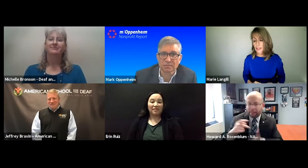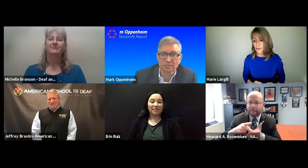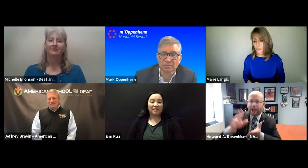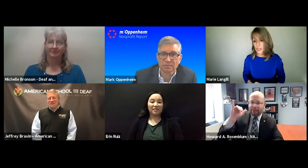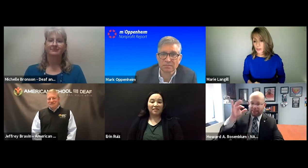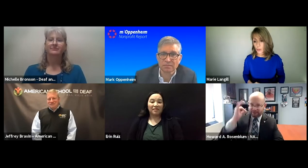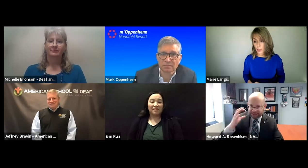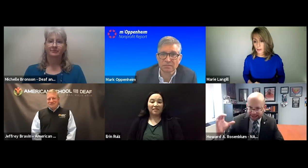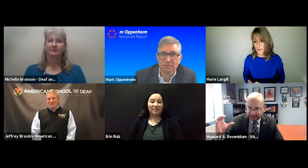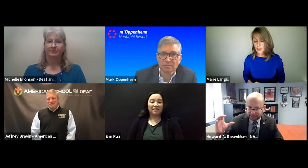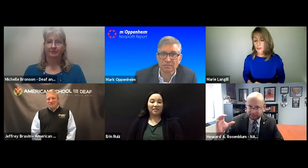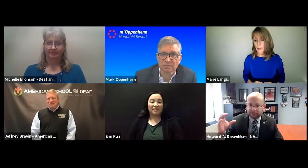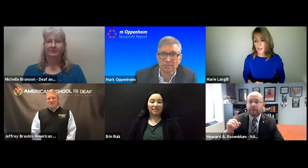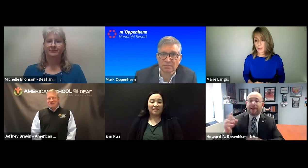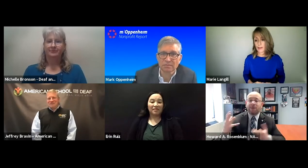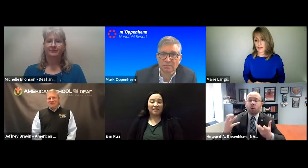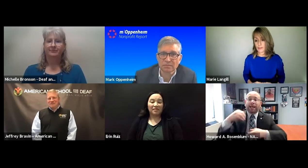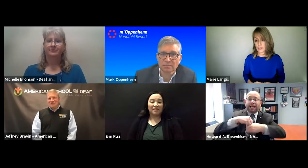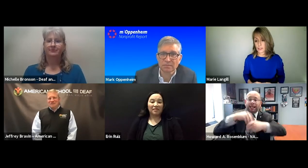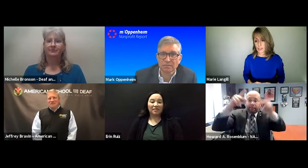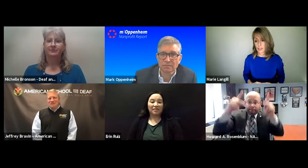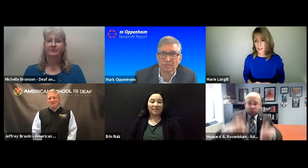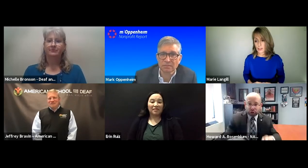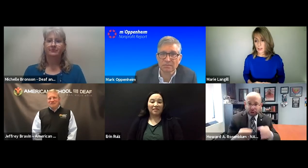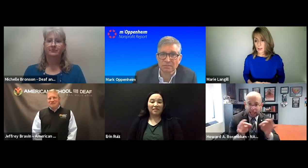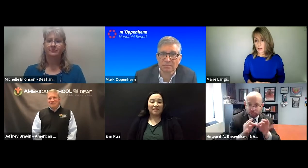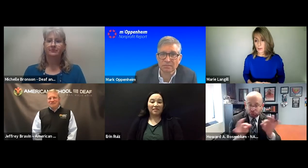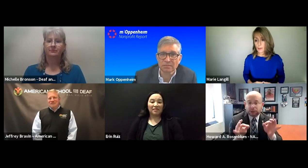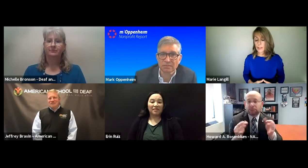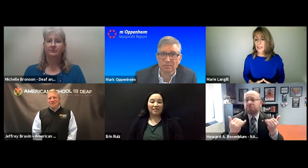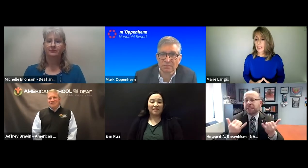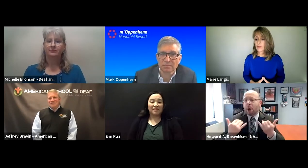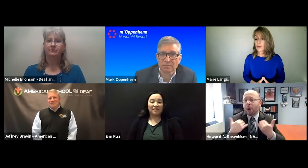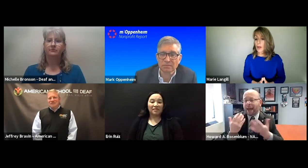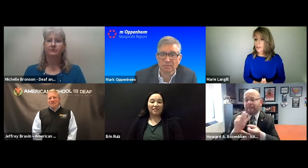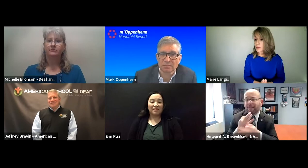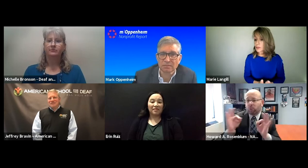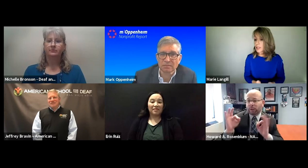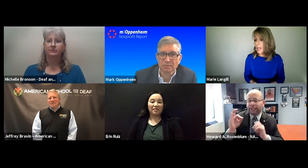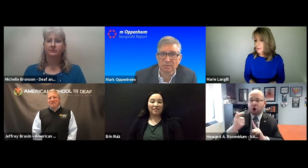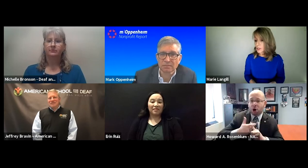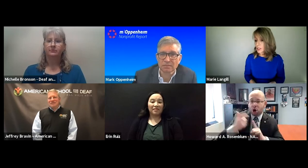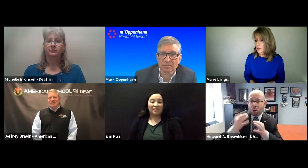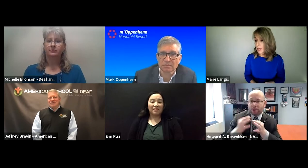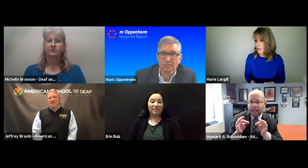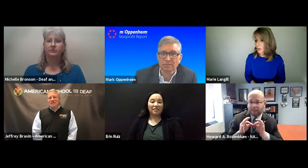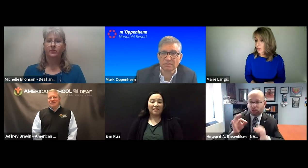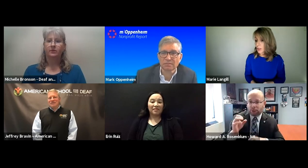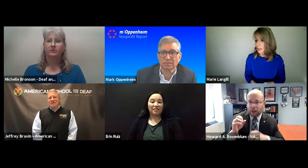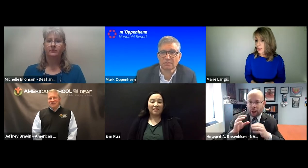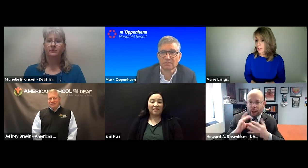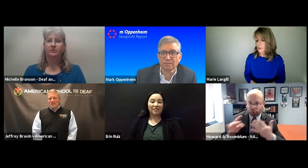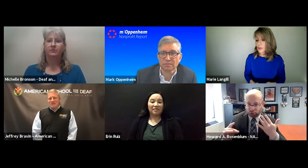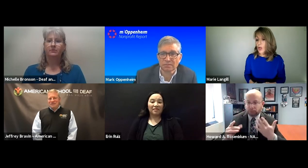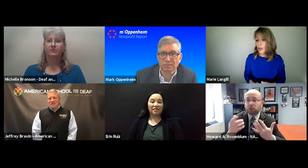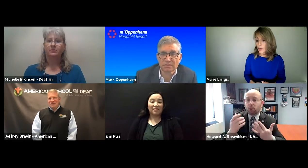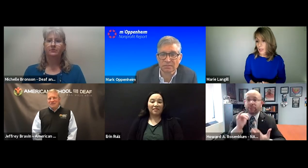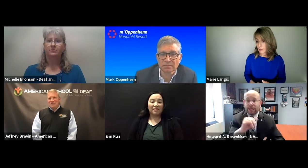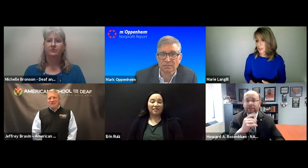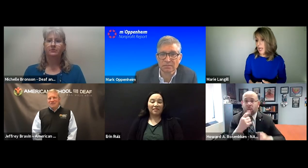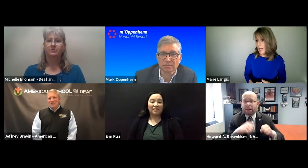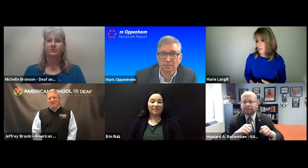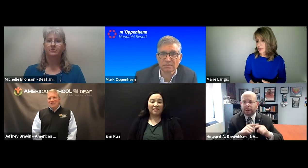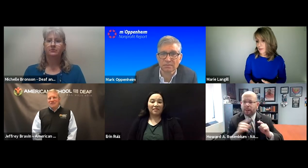phone. That is free as well. It's paid by the FCC. But again, if you want in-person captioning, you can do. It's a free